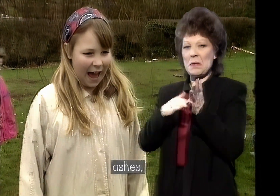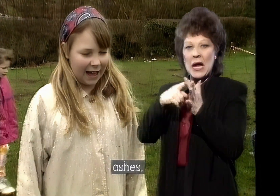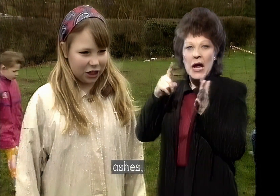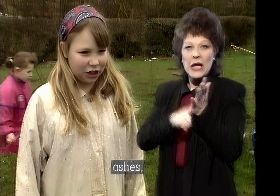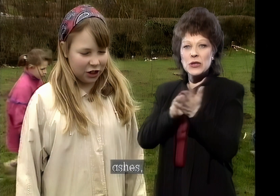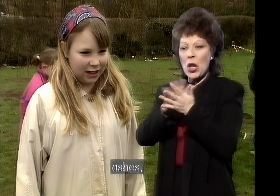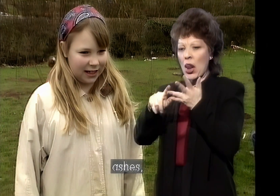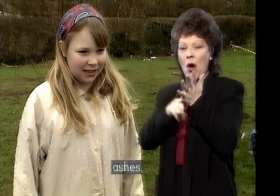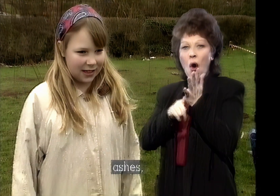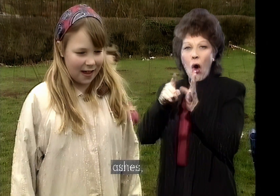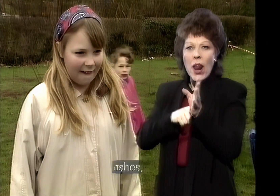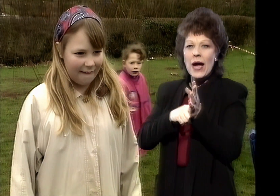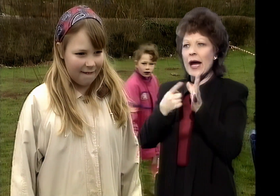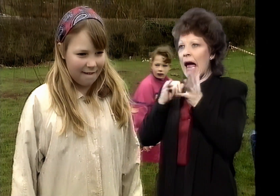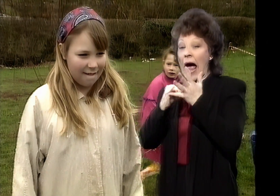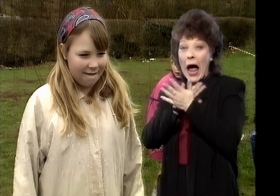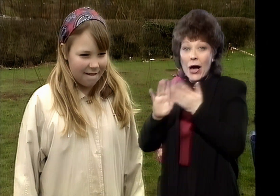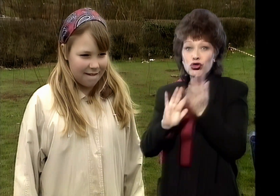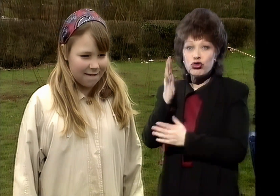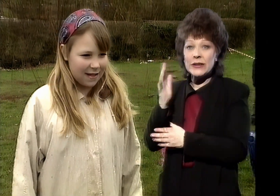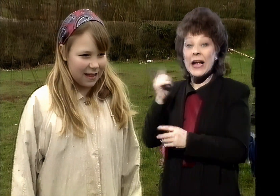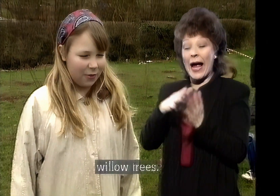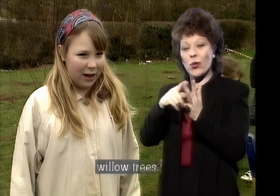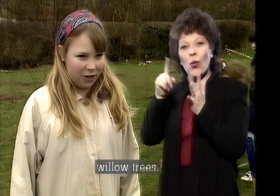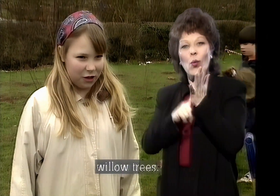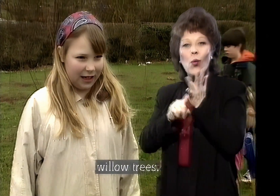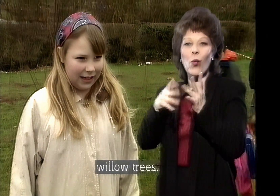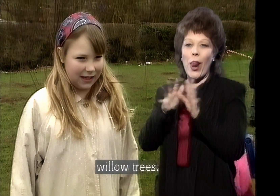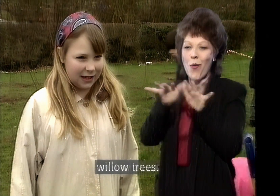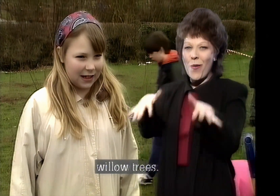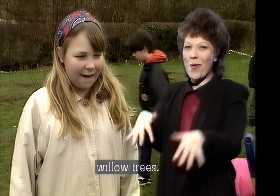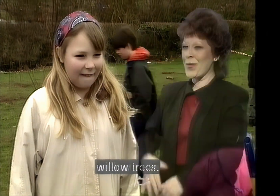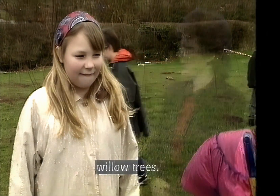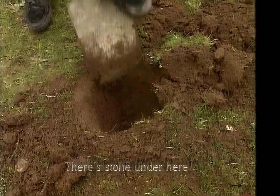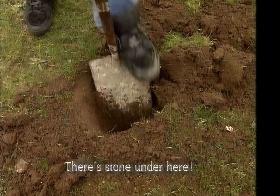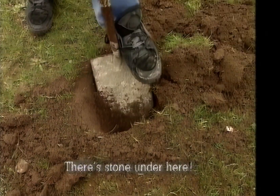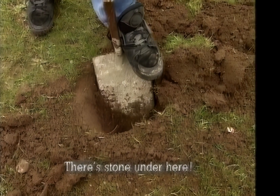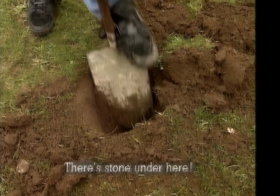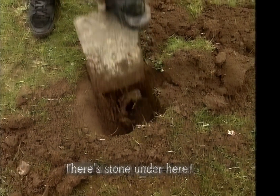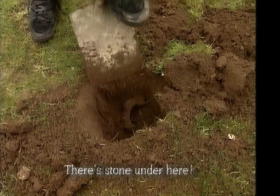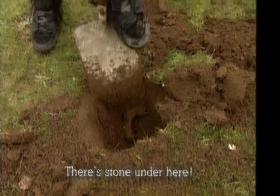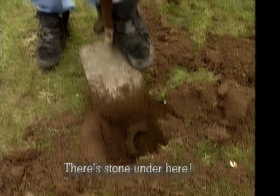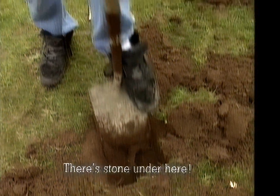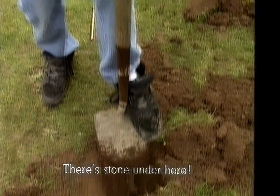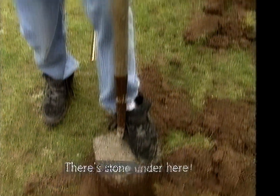ash trees, willow trees. There's stone in here.